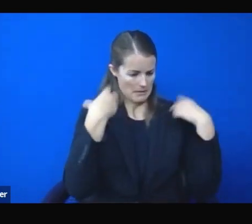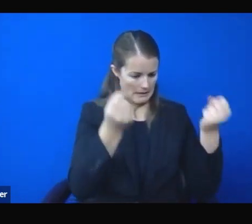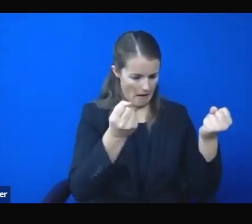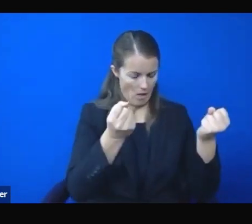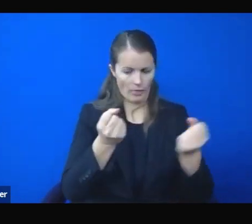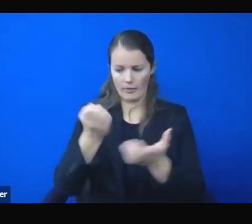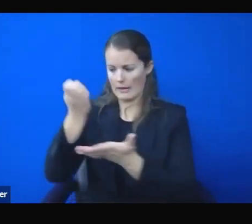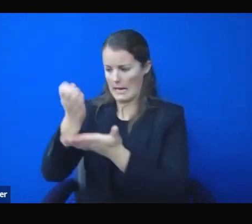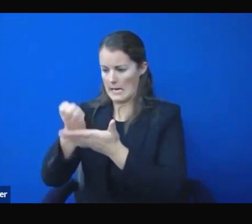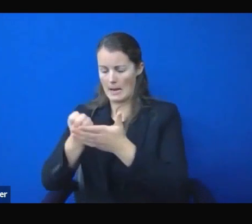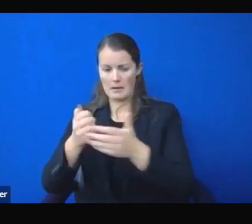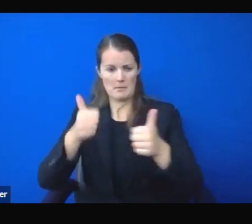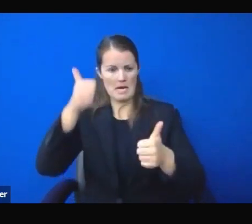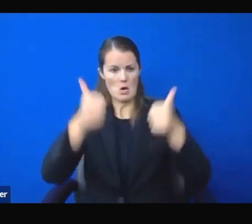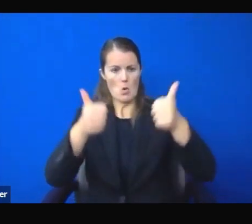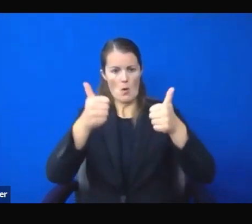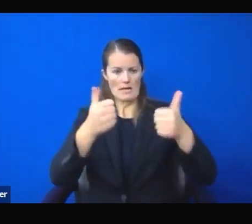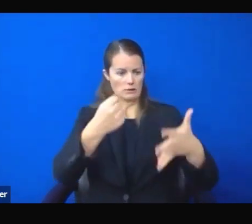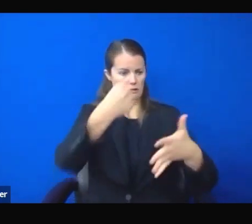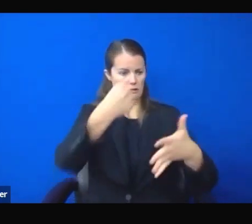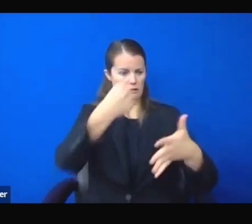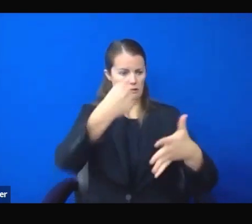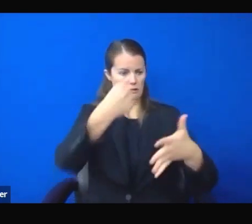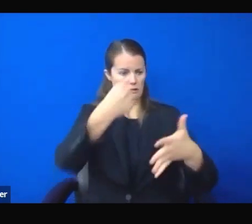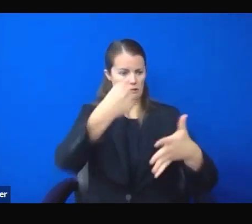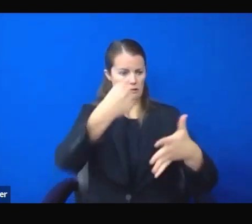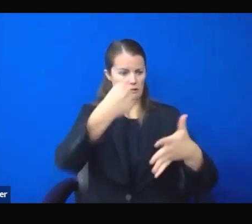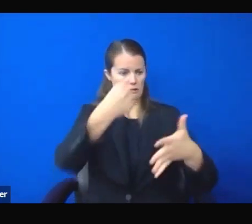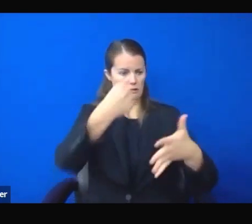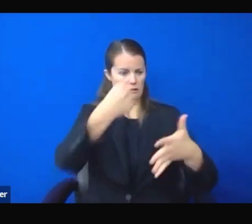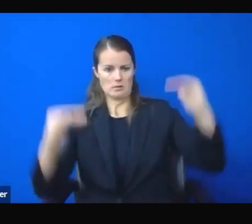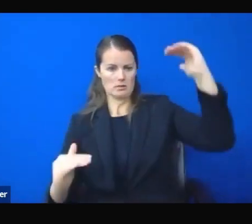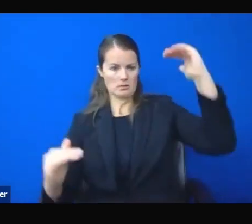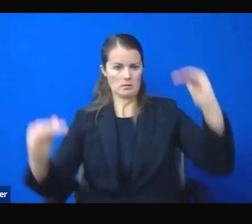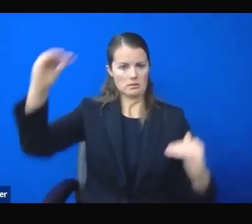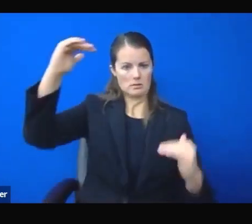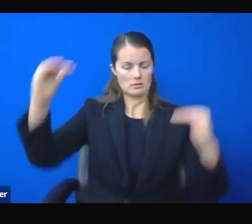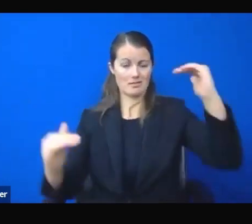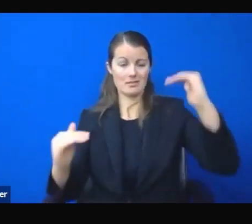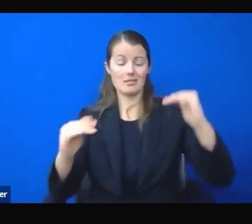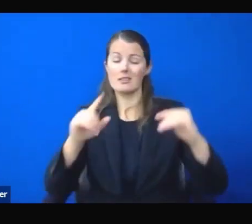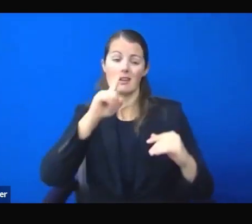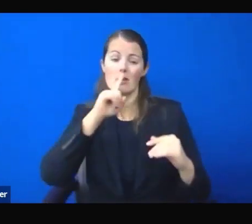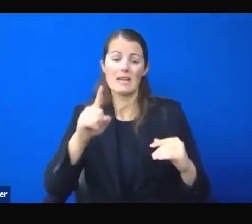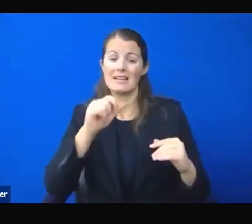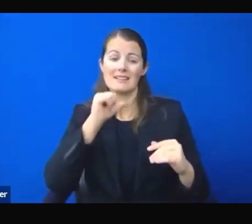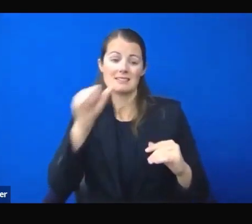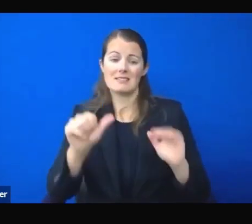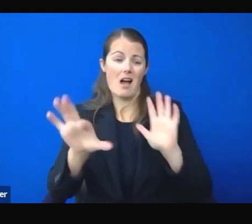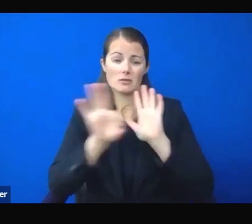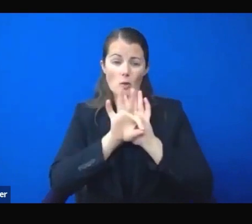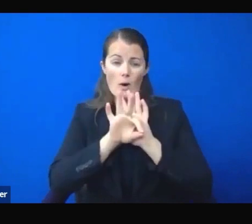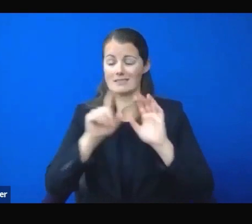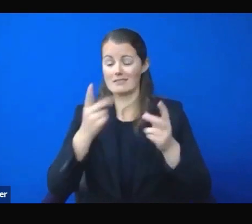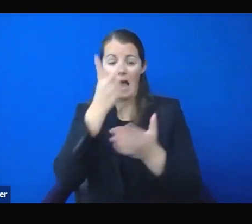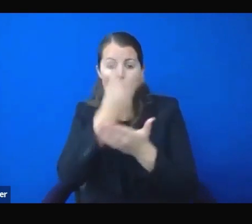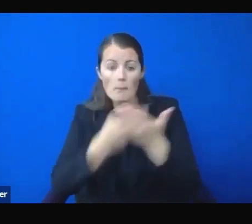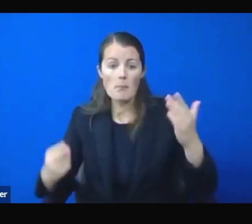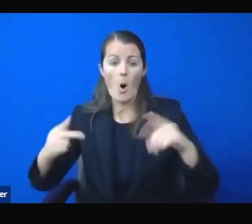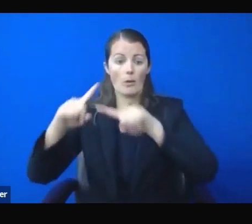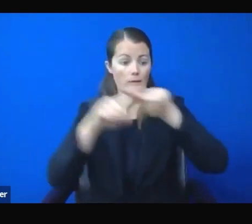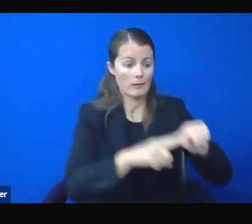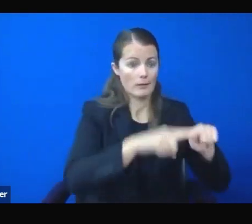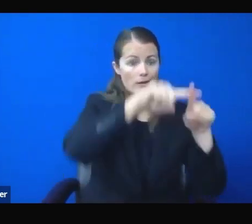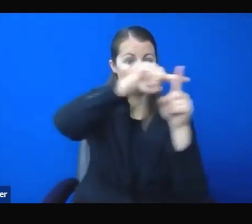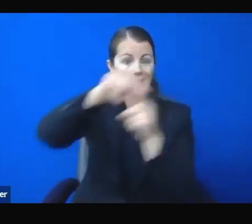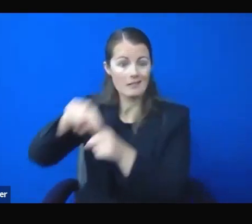family, if you lose your home, if the state has no safety net to help, people will not be healthy. These aren't binary